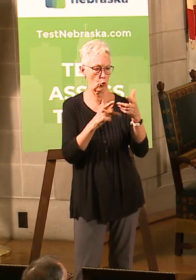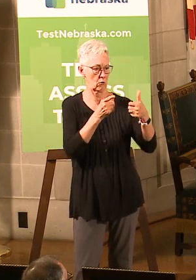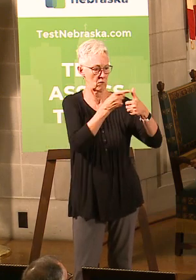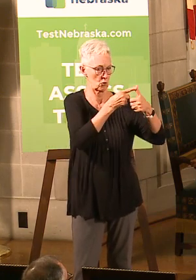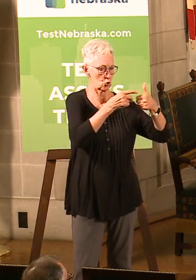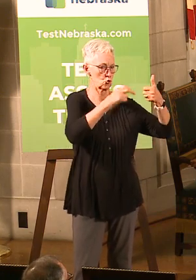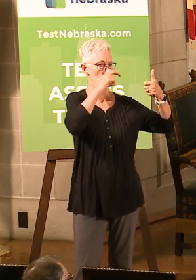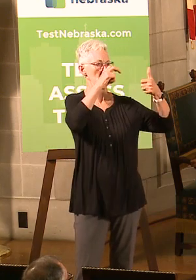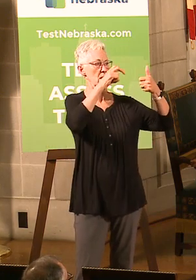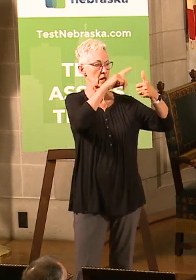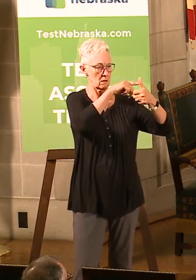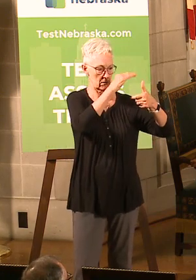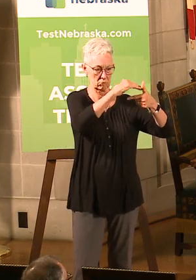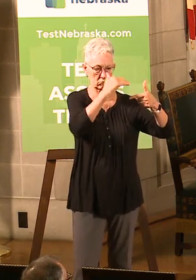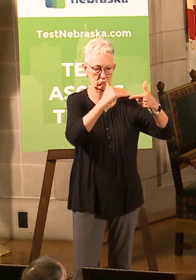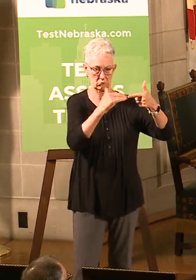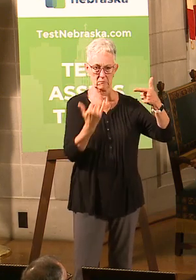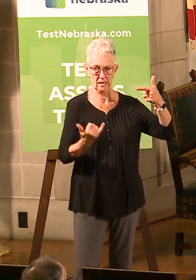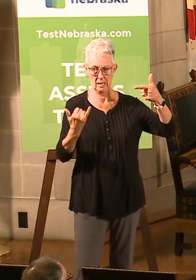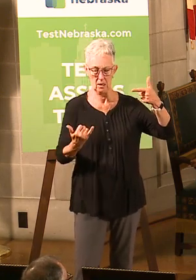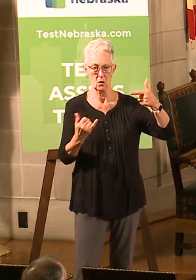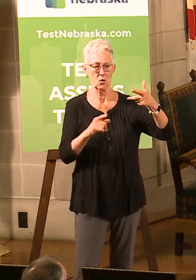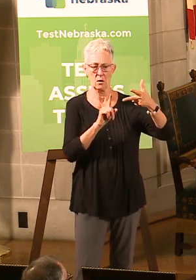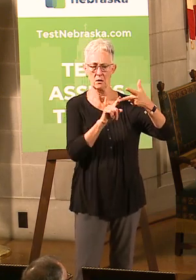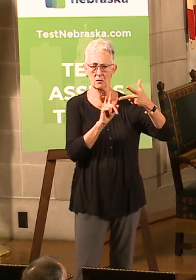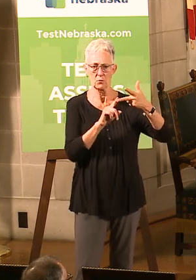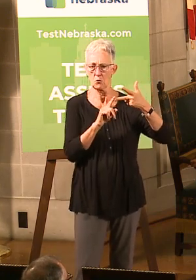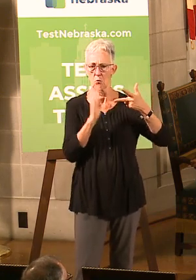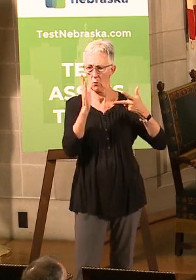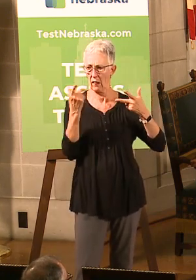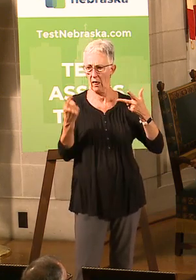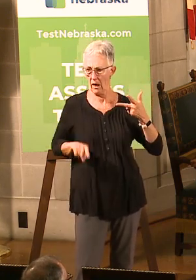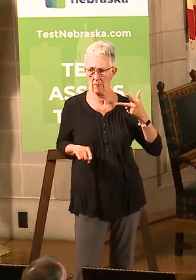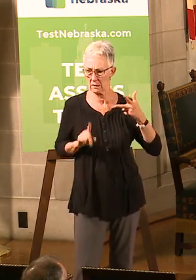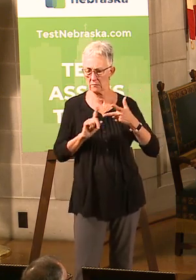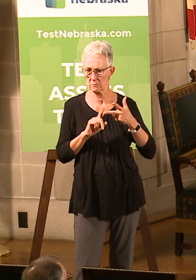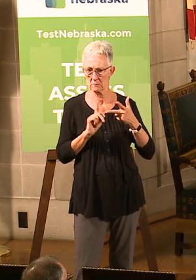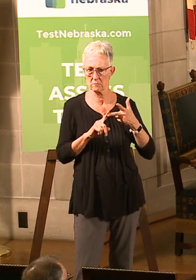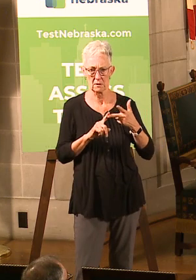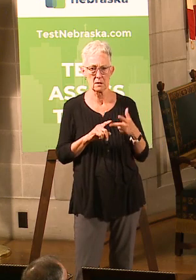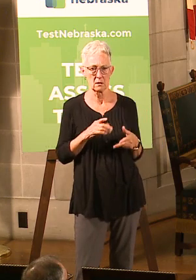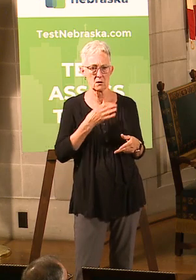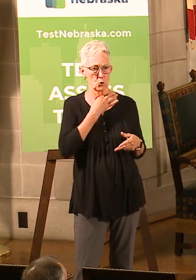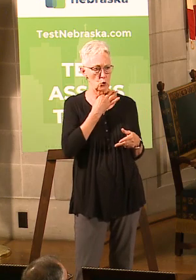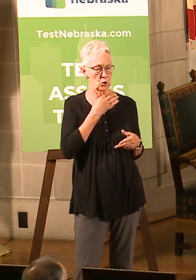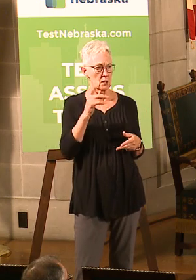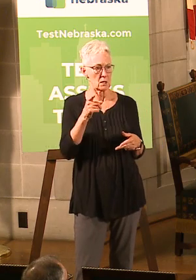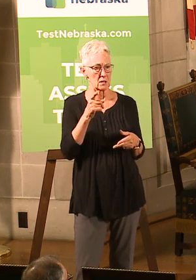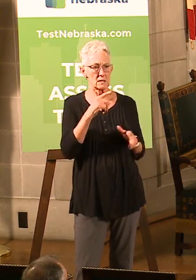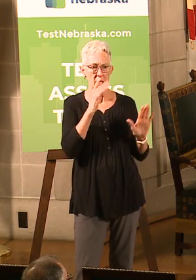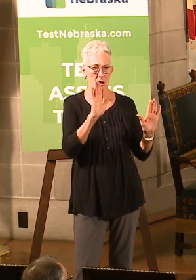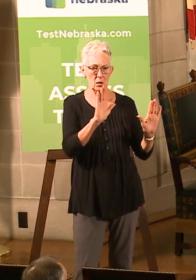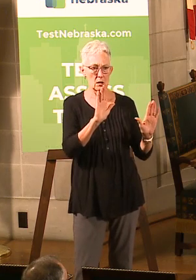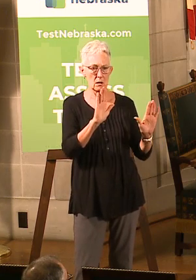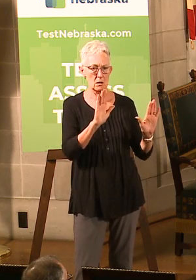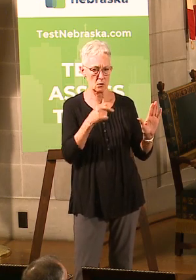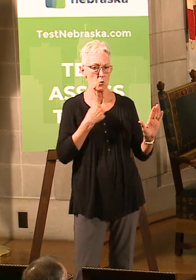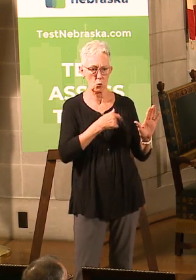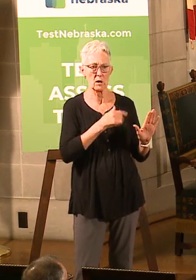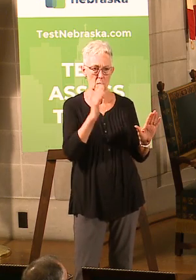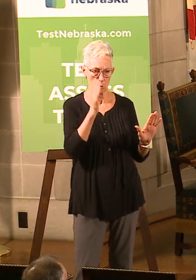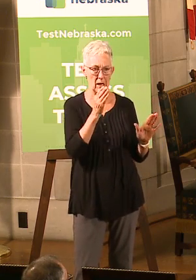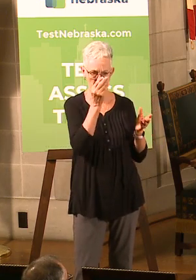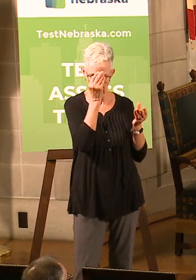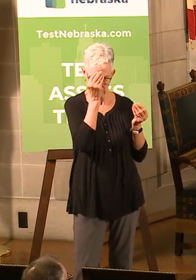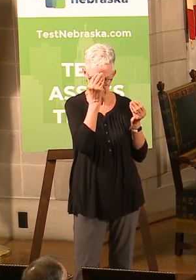restrictions in place and just wanted to know about what's going to happen for Phase 3. I would say, Kathy, just stay tuned. We'll have further